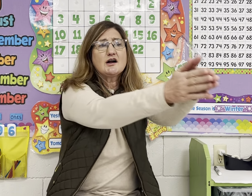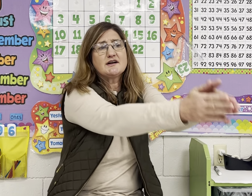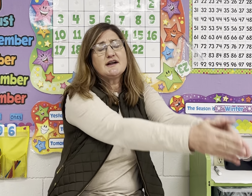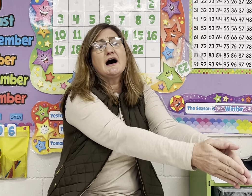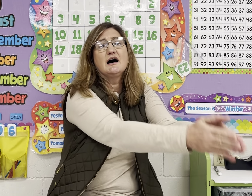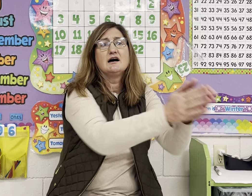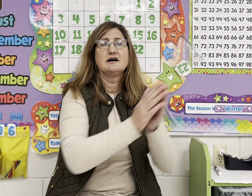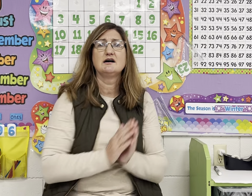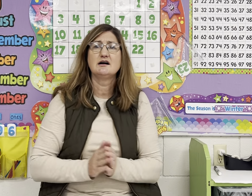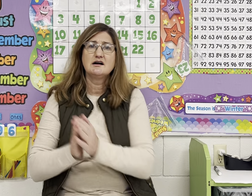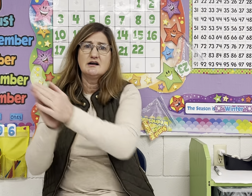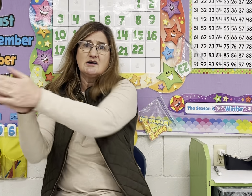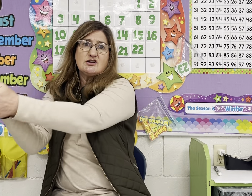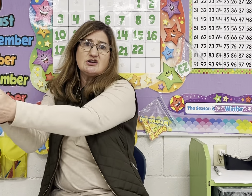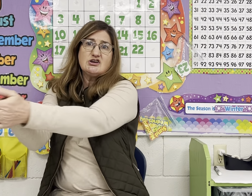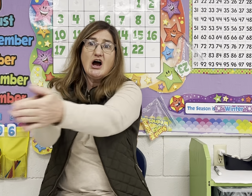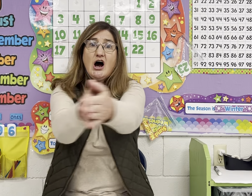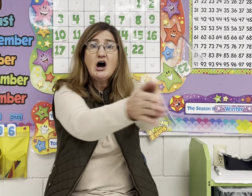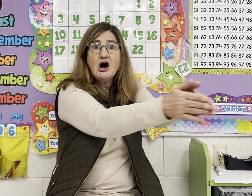-n, yarn,